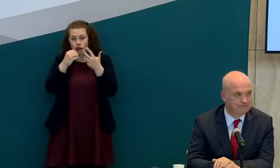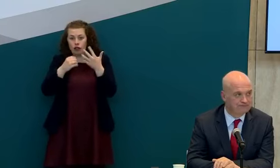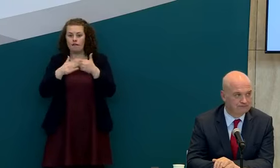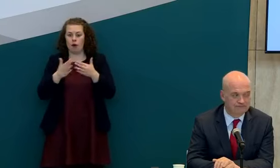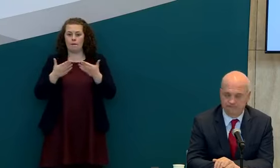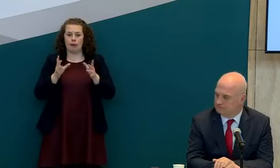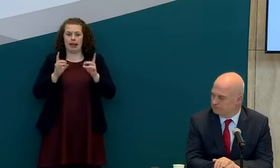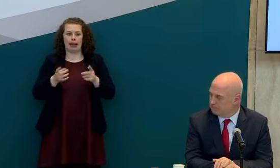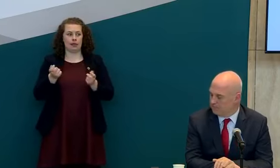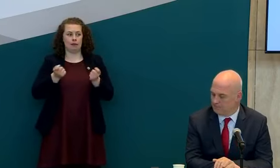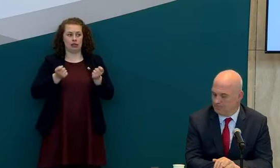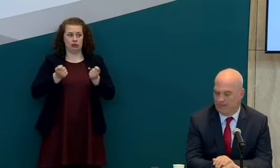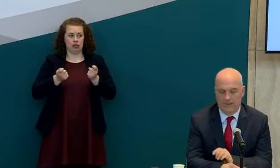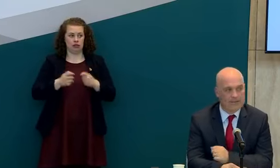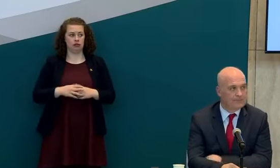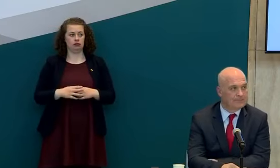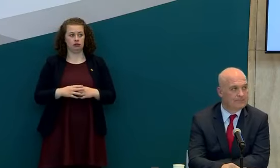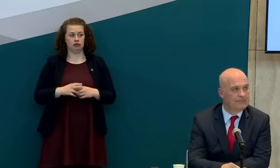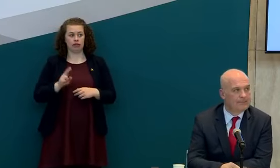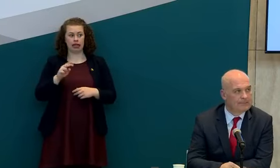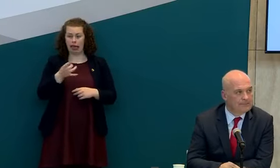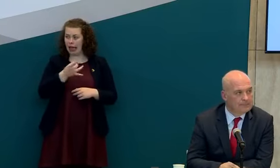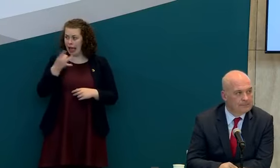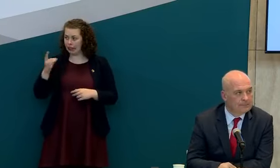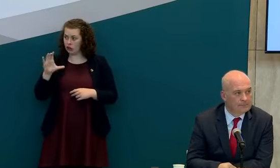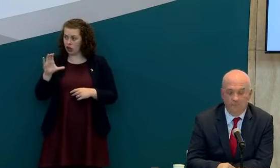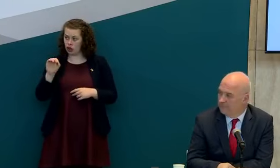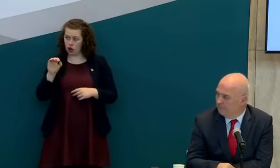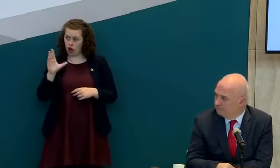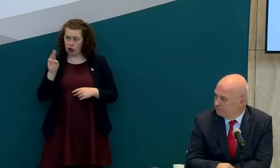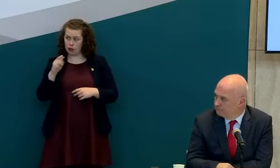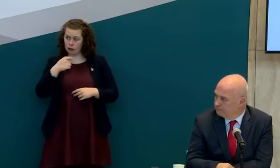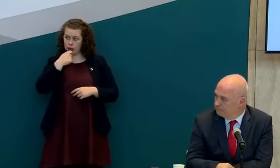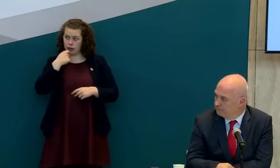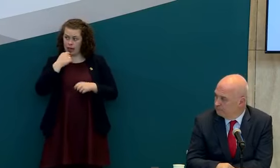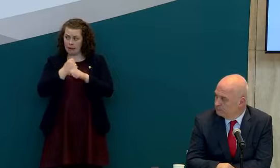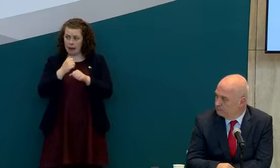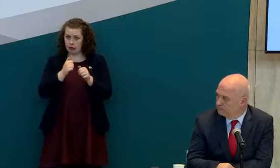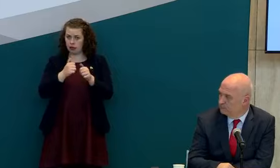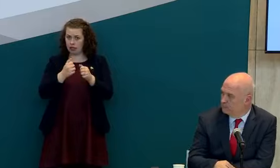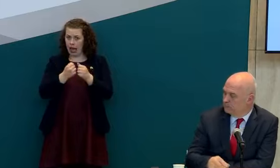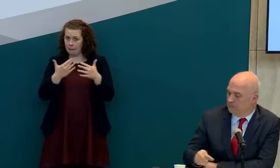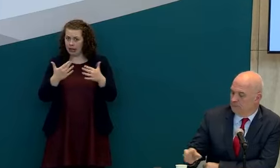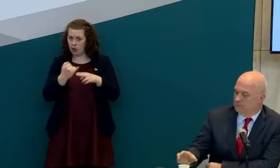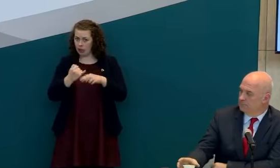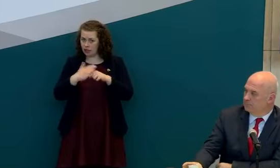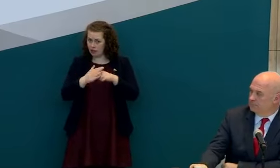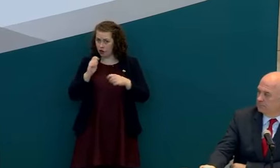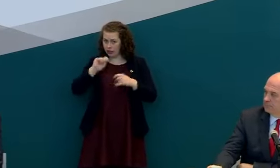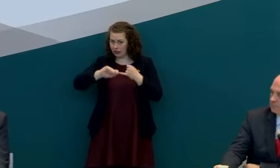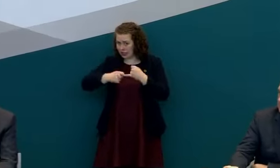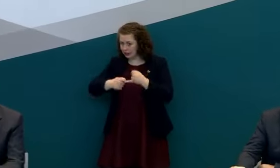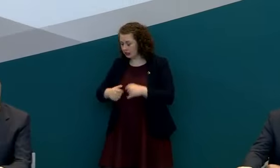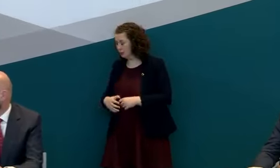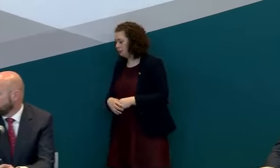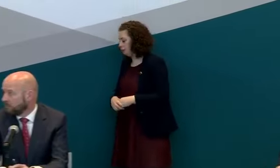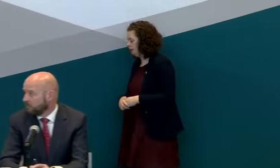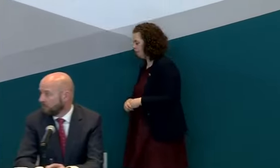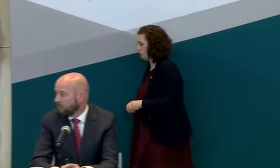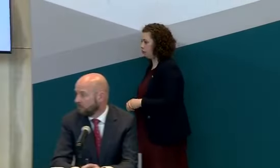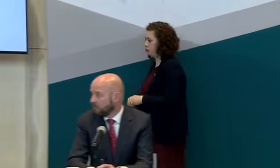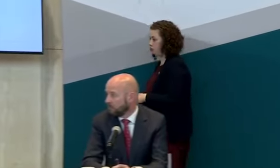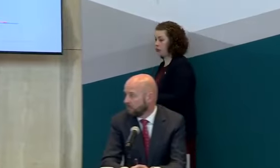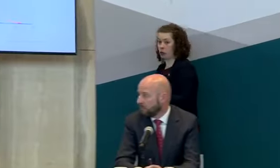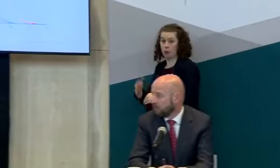could i maybe just ask that that column come in on the swab backlog you know that what i said earlier was i stand by that